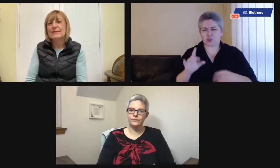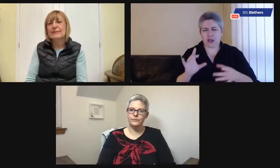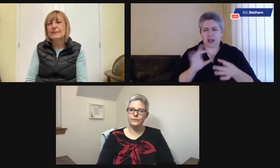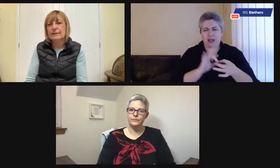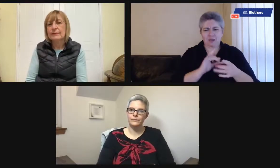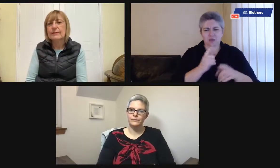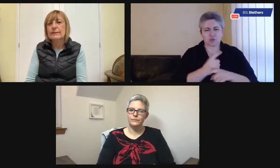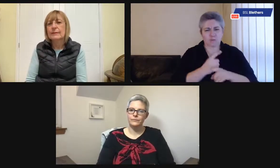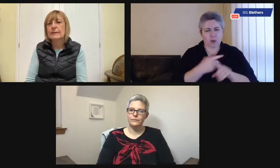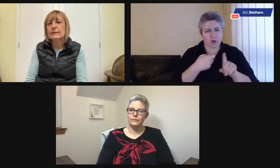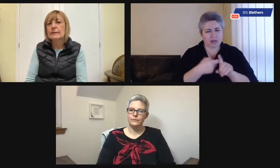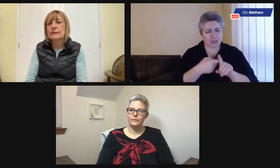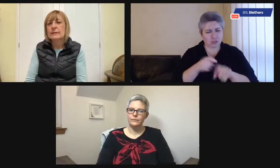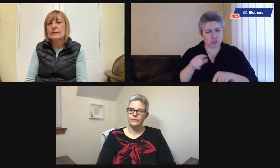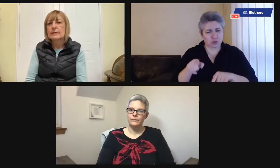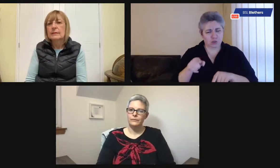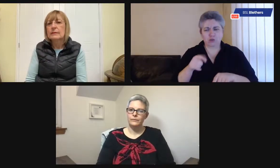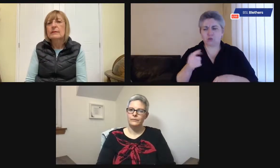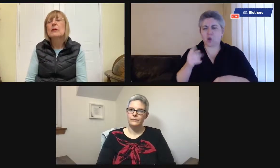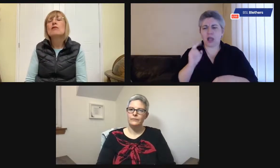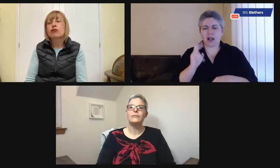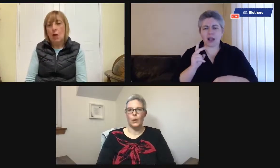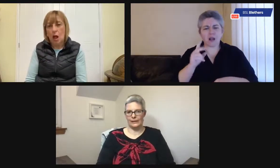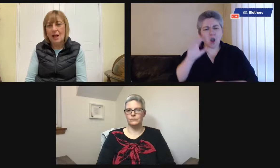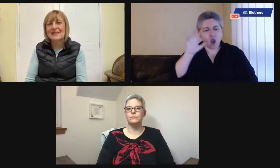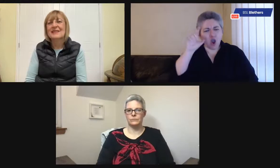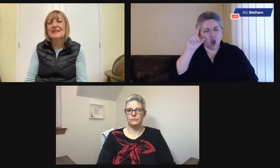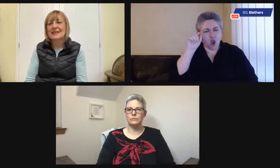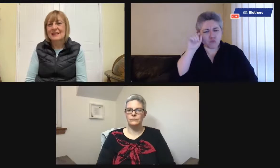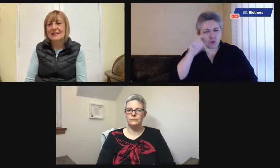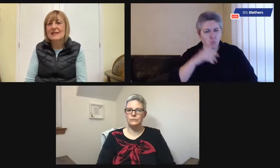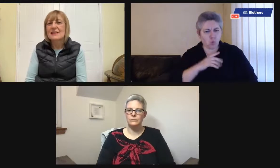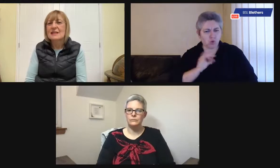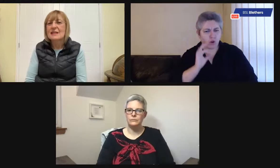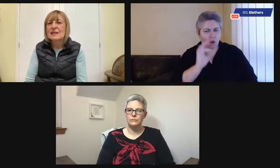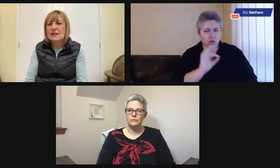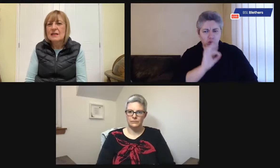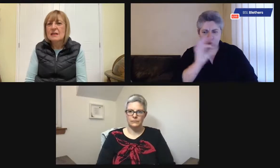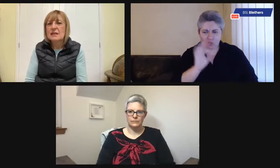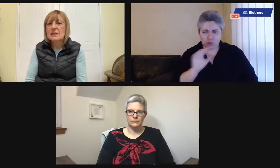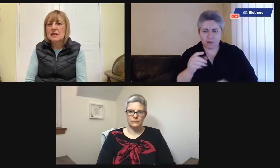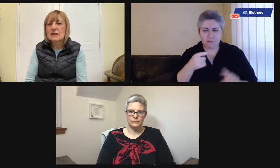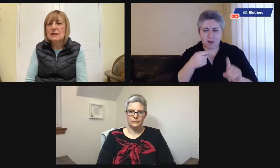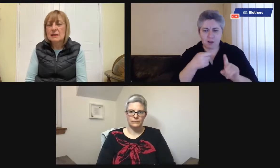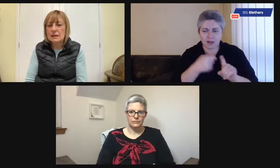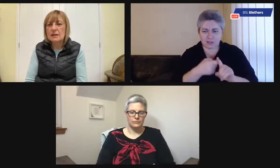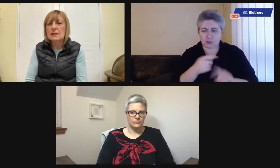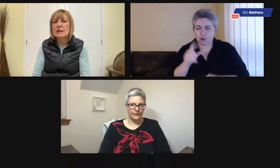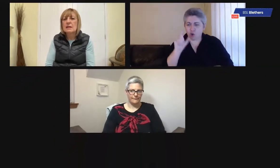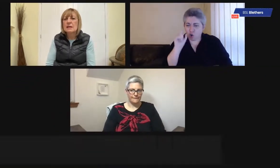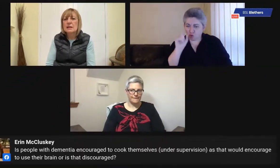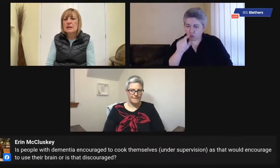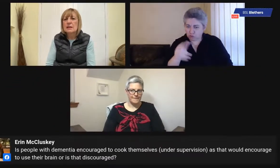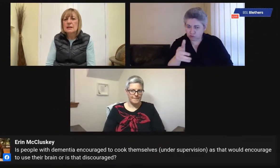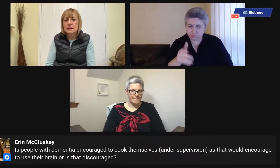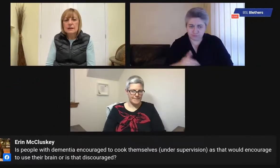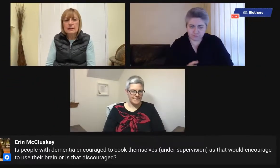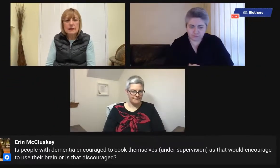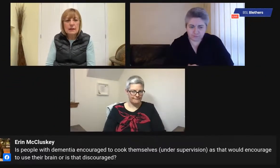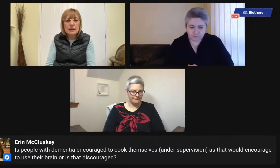room. This question is about the kitchen. And again, it's Erin wanting to ask a question about the